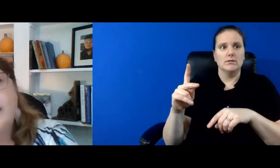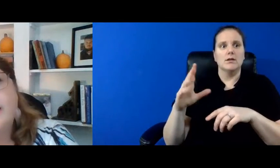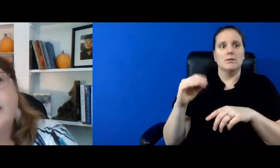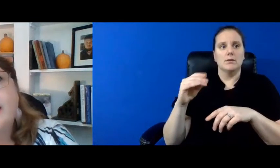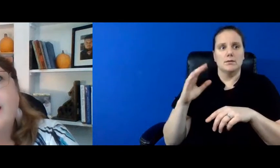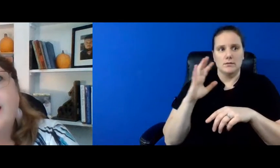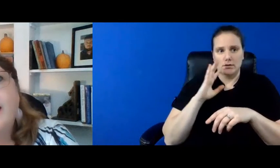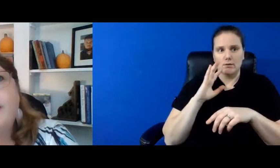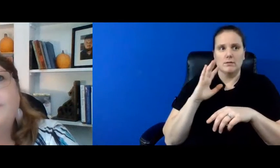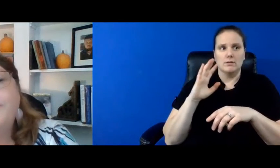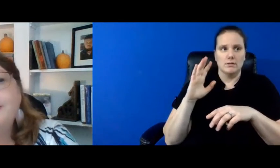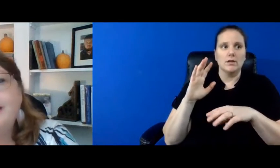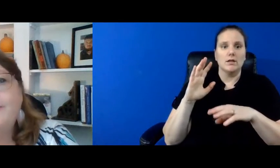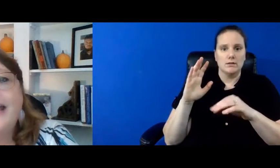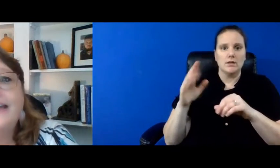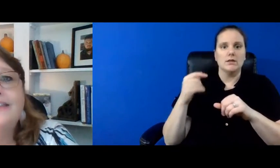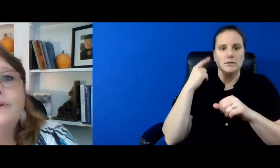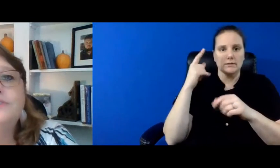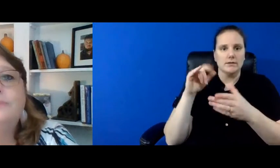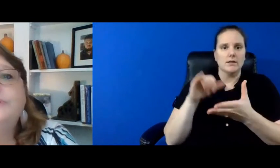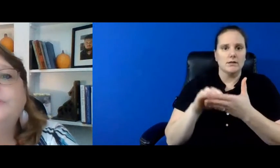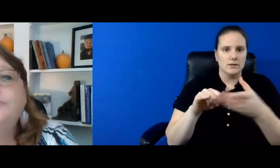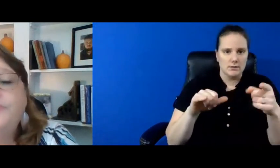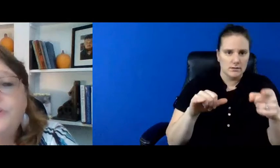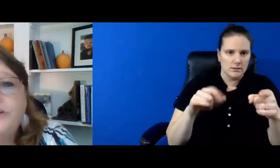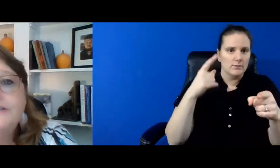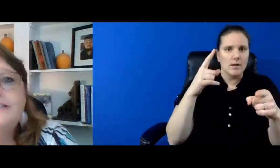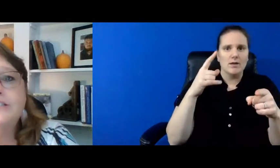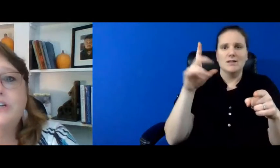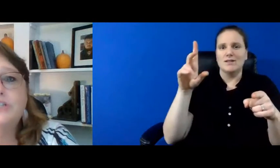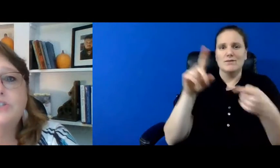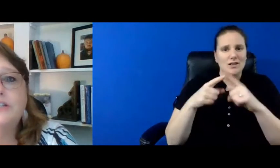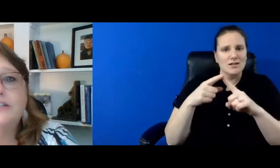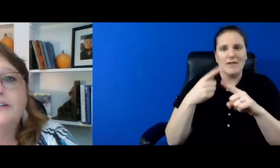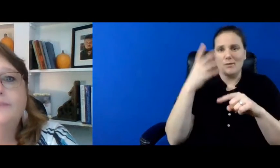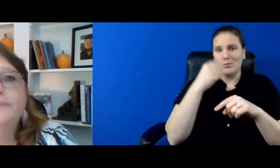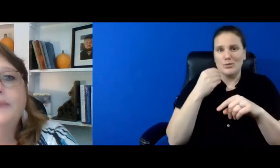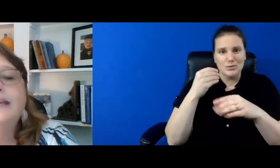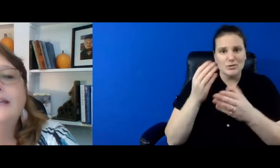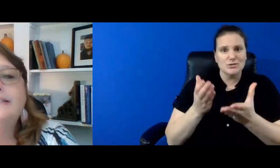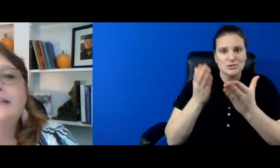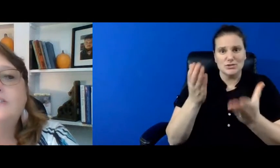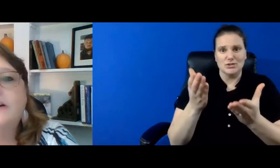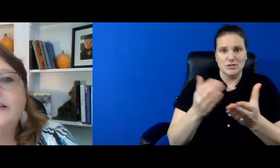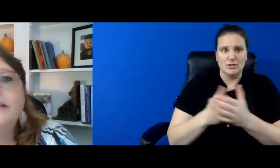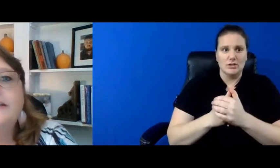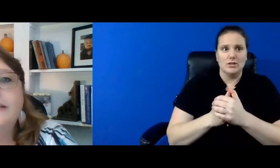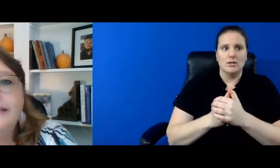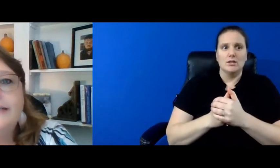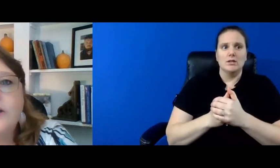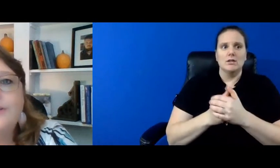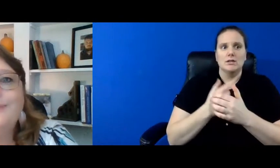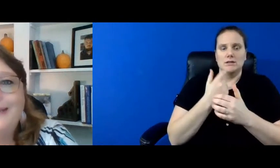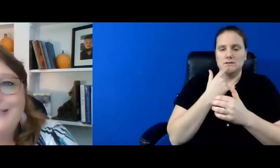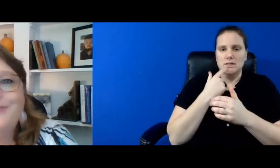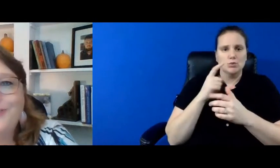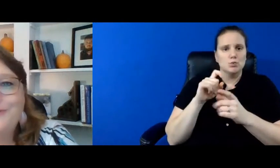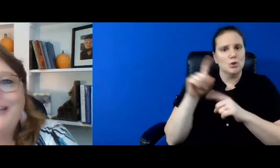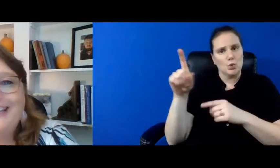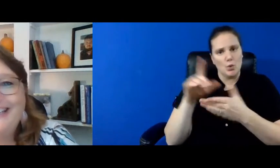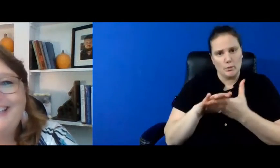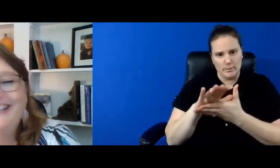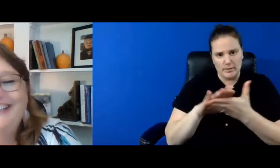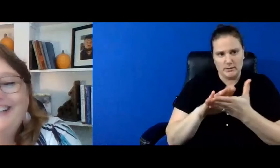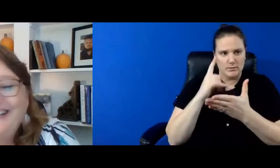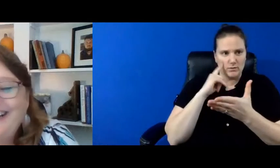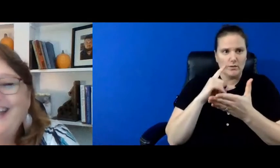that look like and my friend david had the most beautiful suggestion he said darla you need to go to the beach for